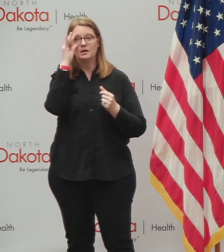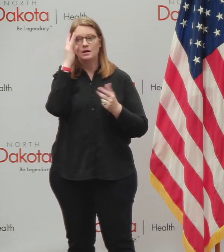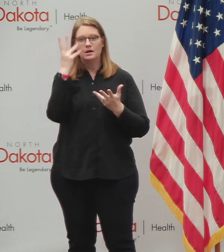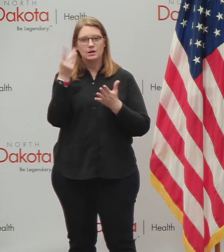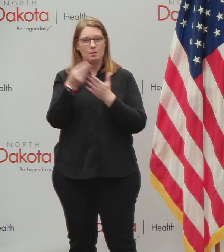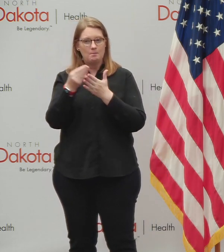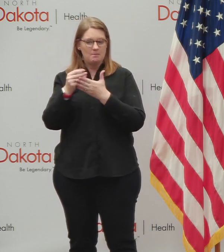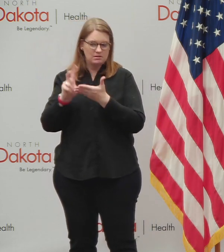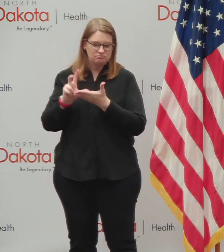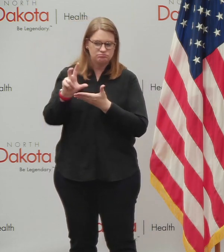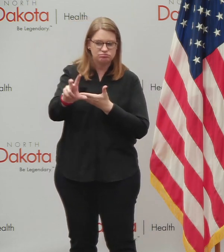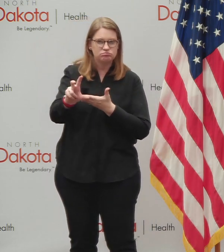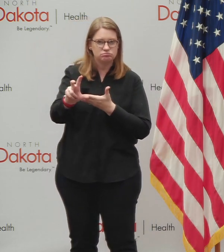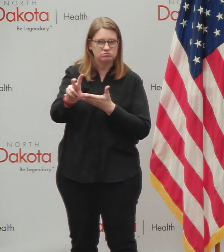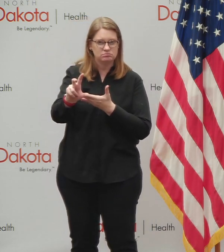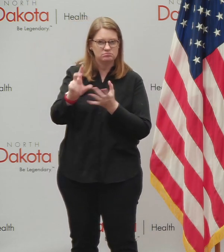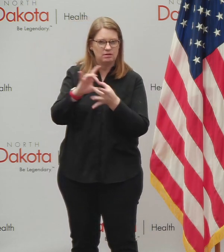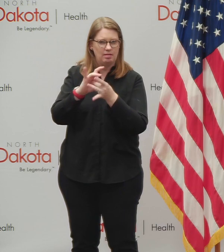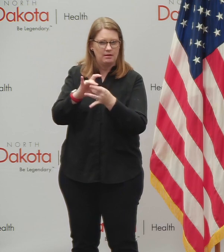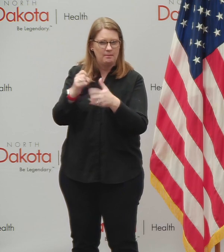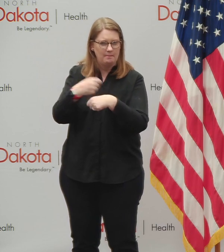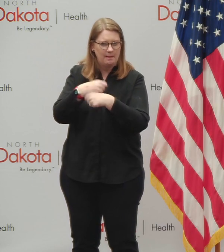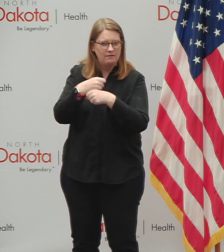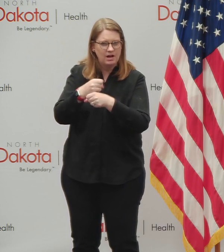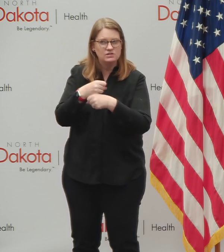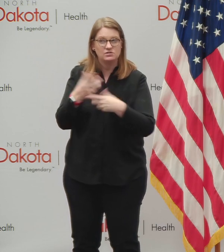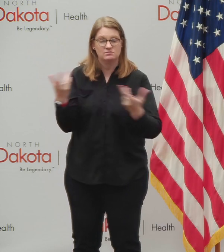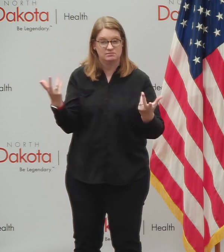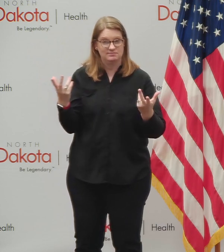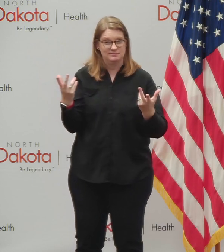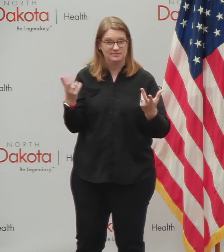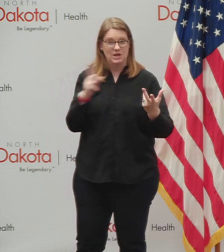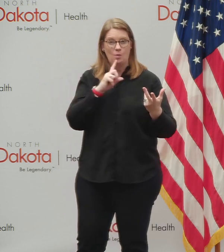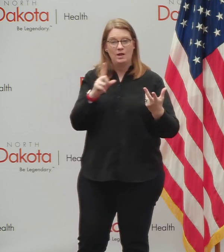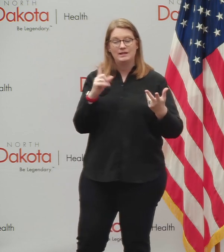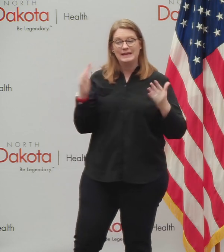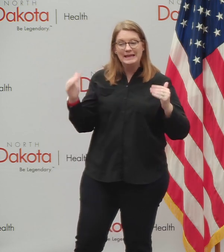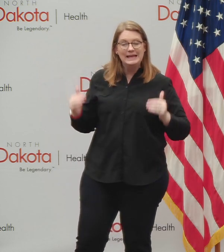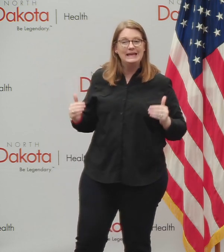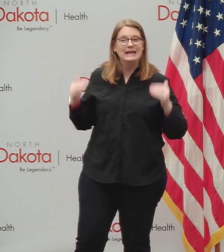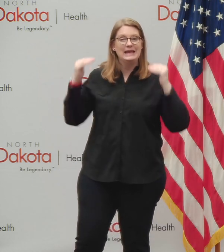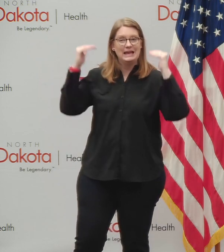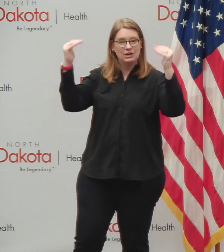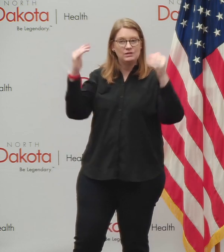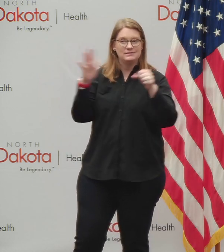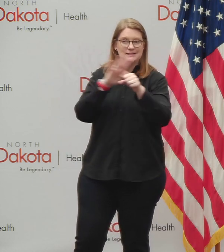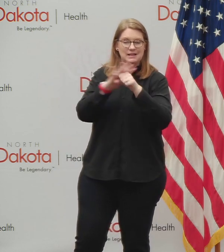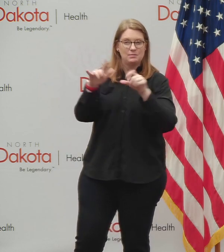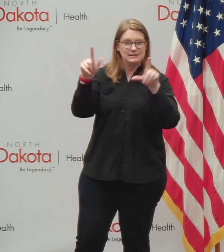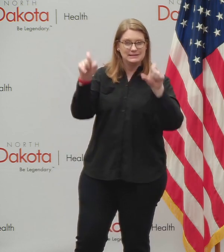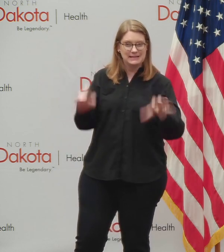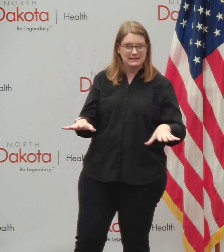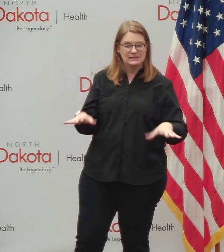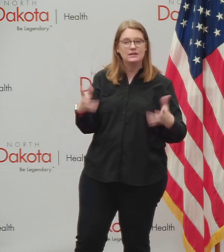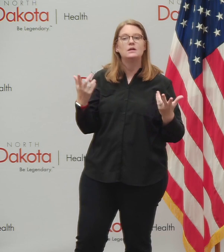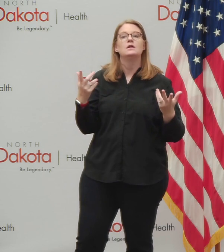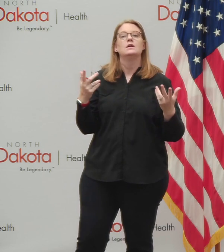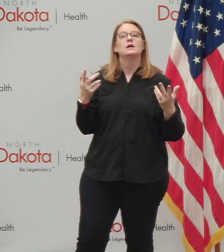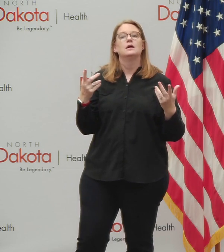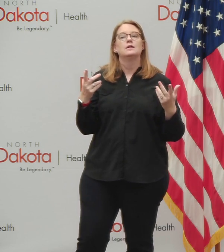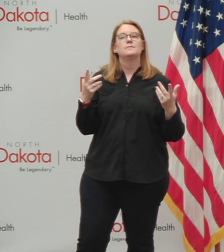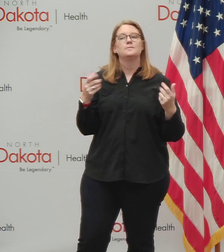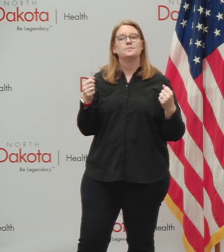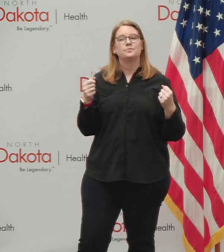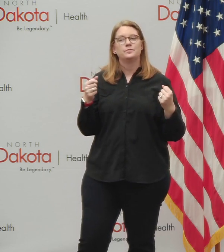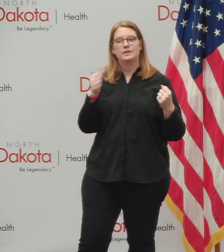dollars into manufacturing, we can take, uh, actually increased comprehensive testing of vaccines, but we can have a,